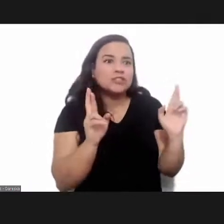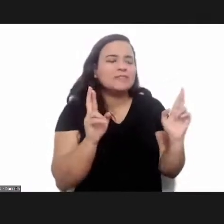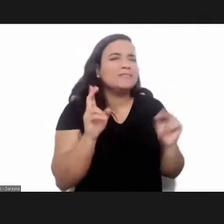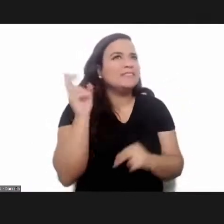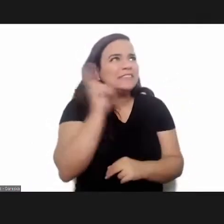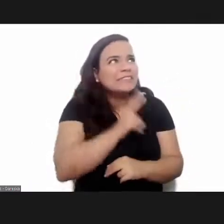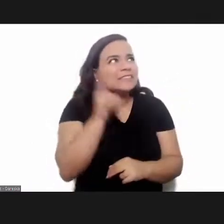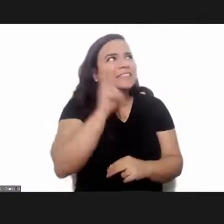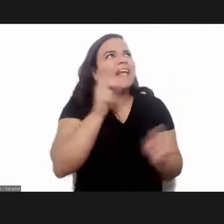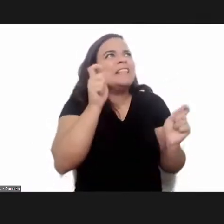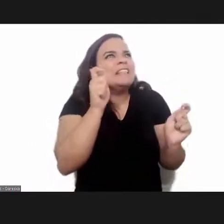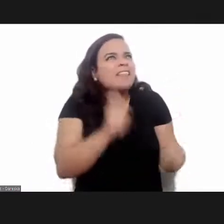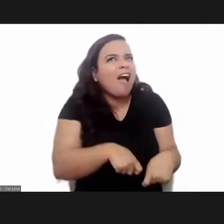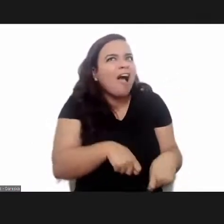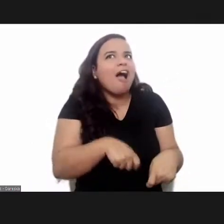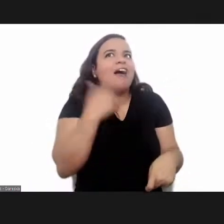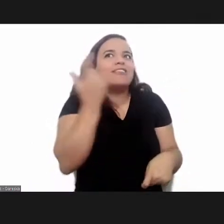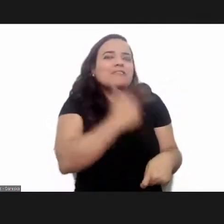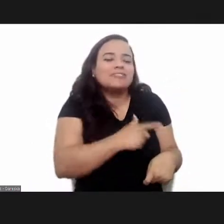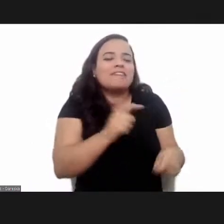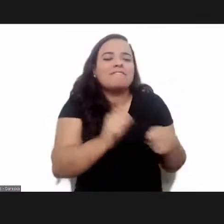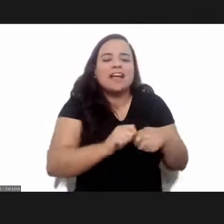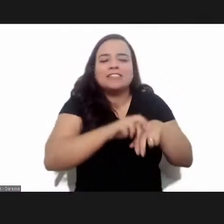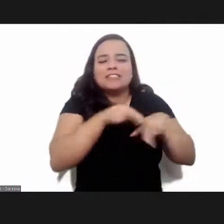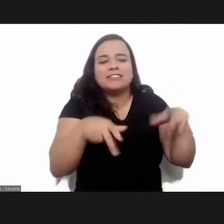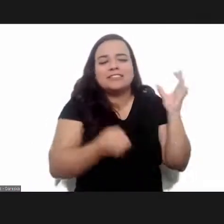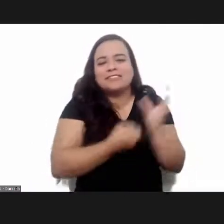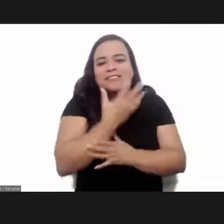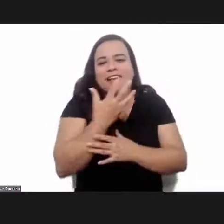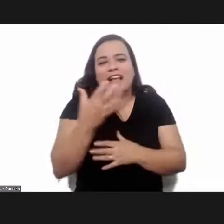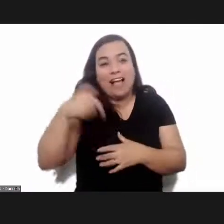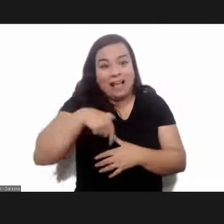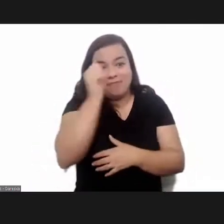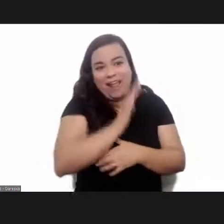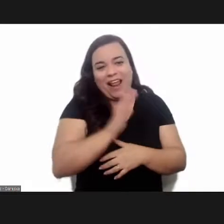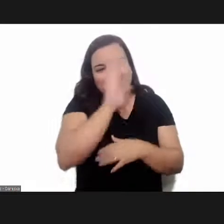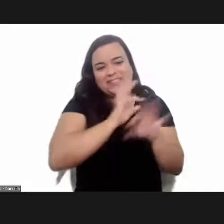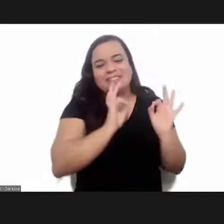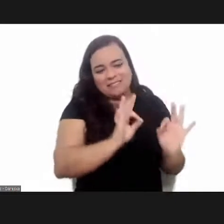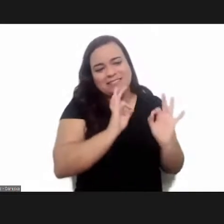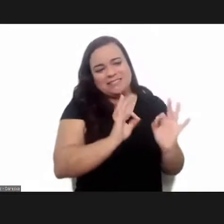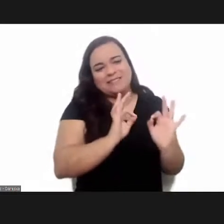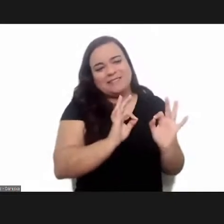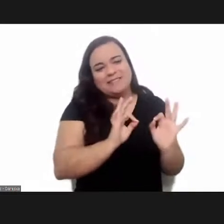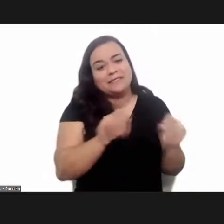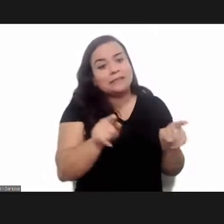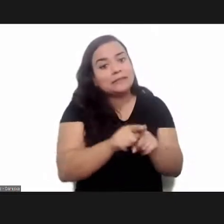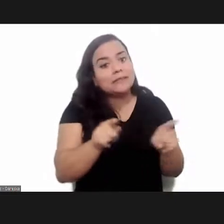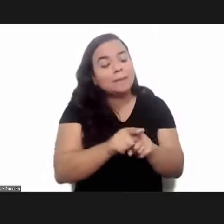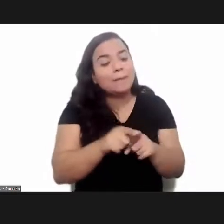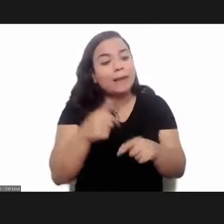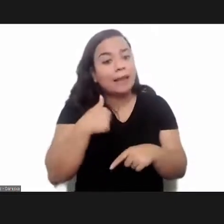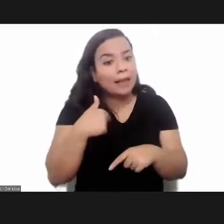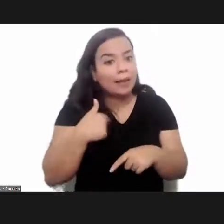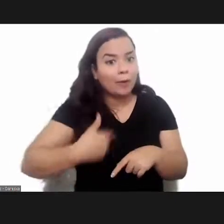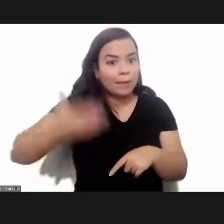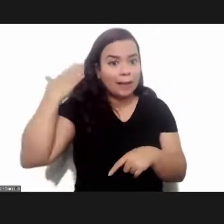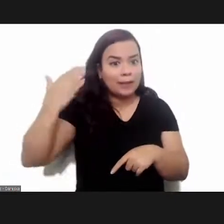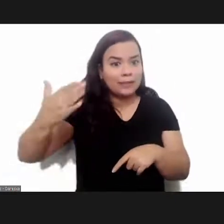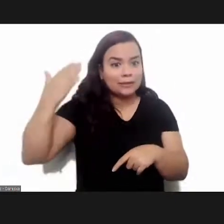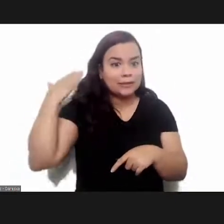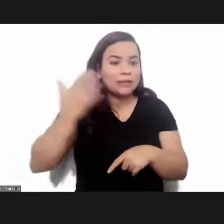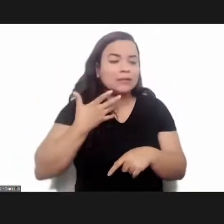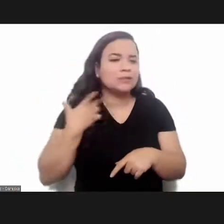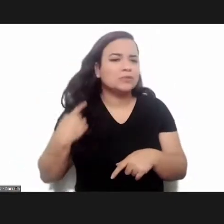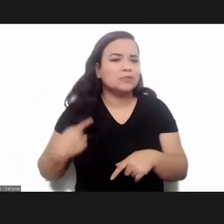fed our hope and fueled our hope that we could finally make this effort here in brazil and personally i at the